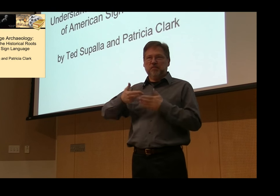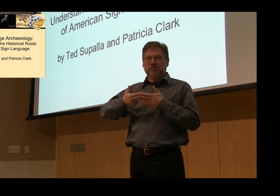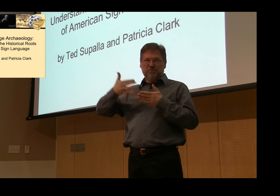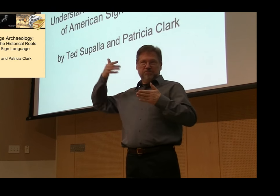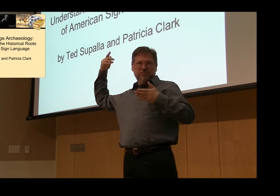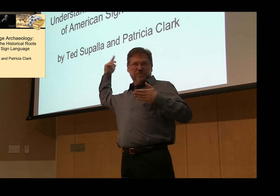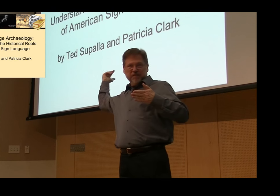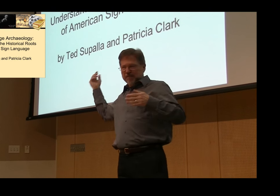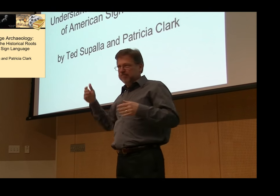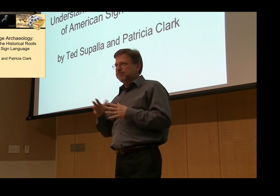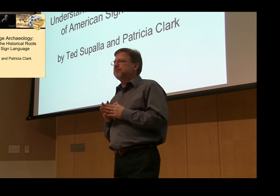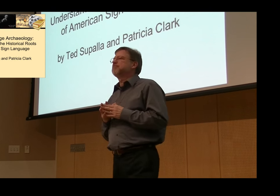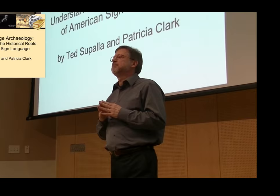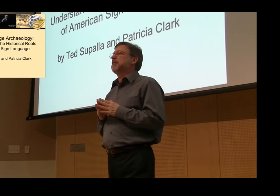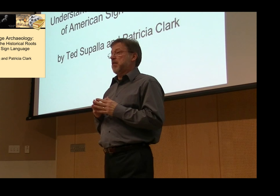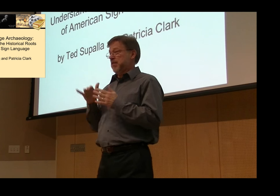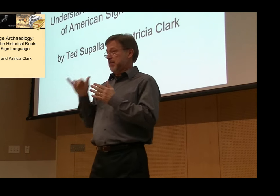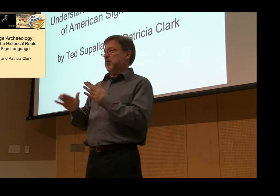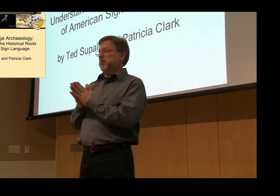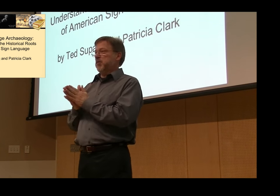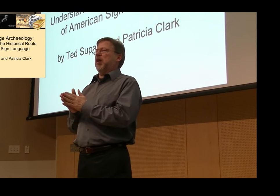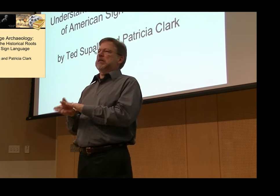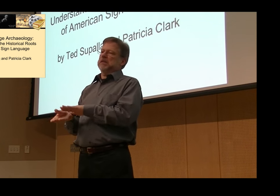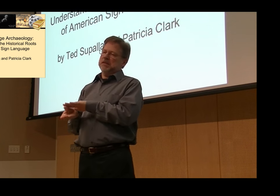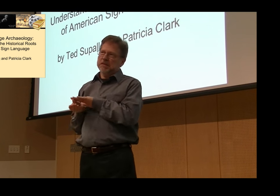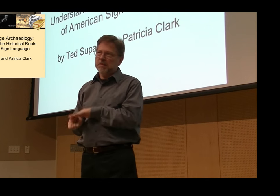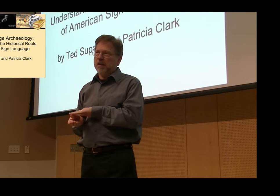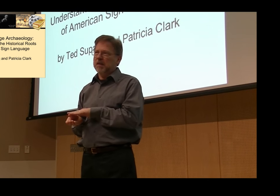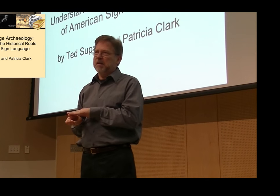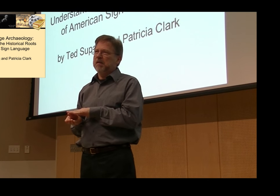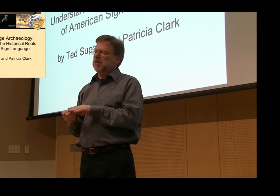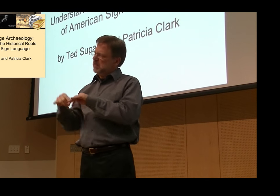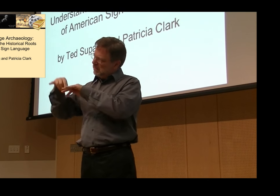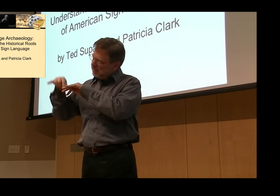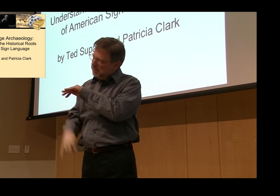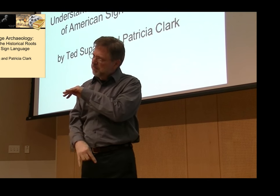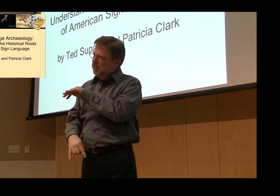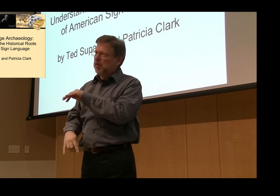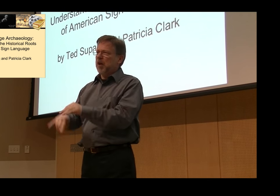and develop a confidence in understanding the history of ASL.